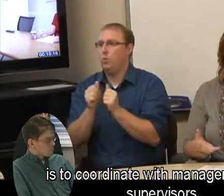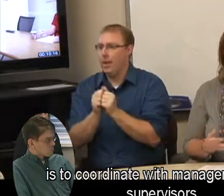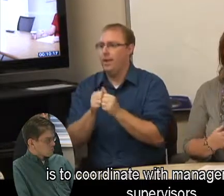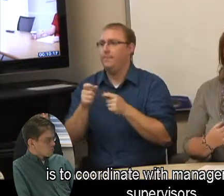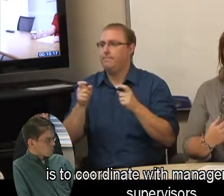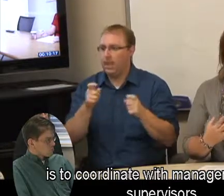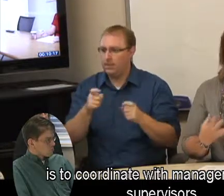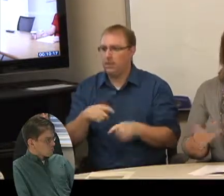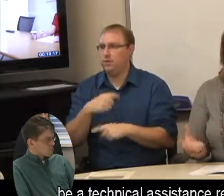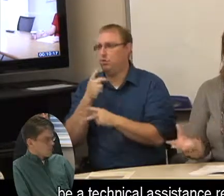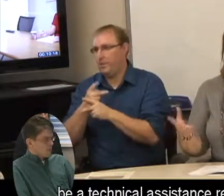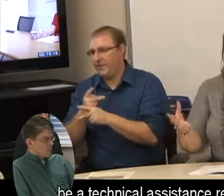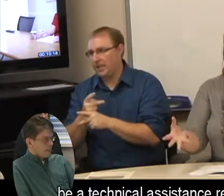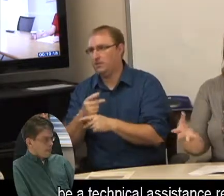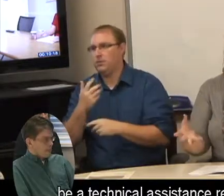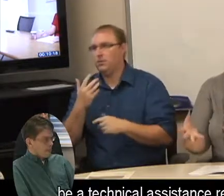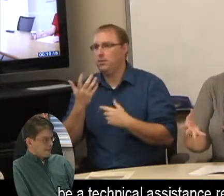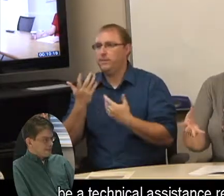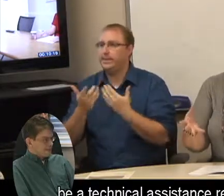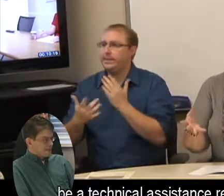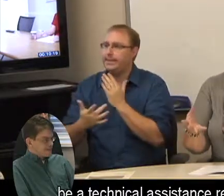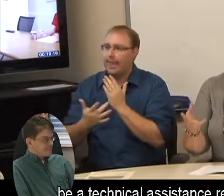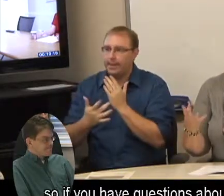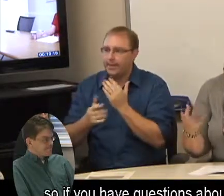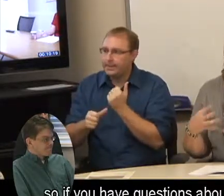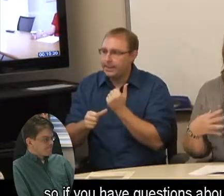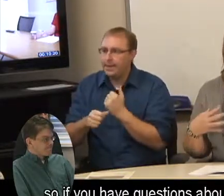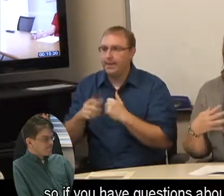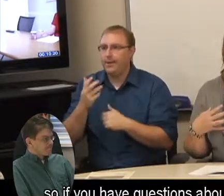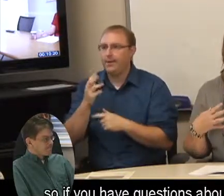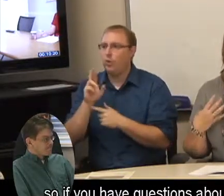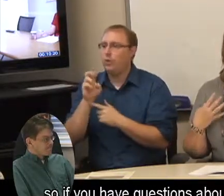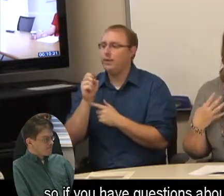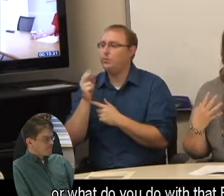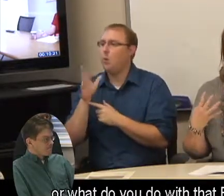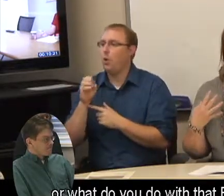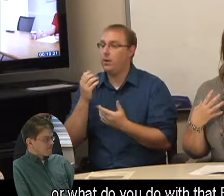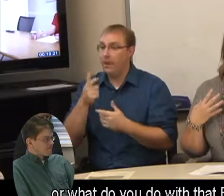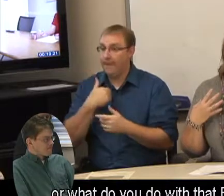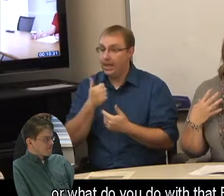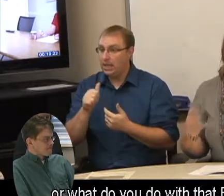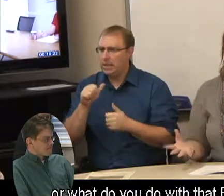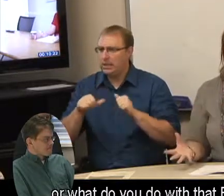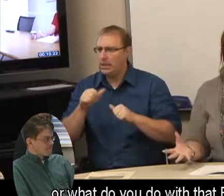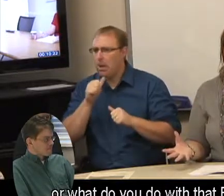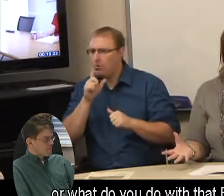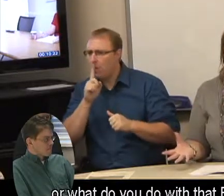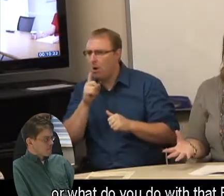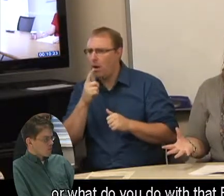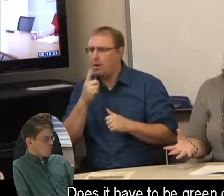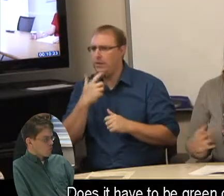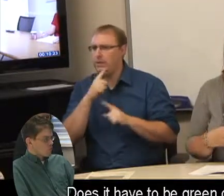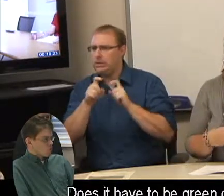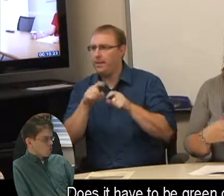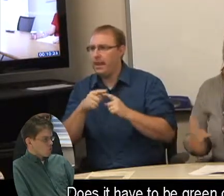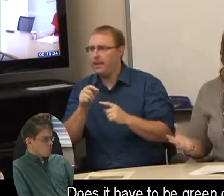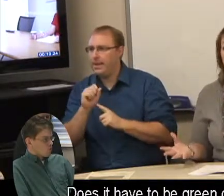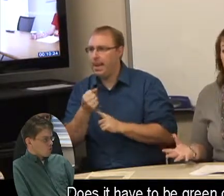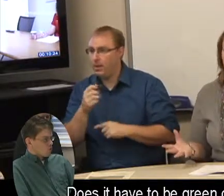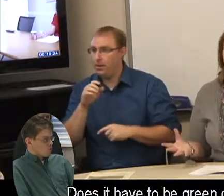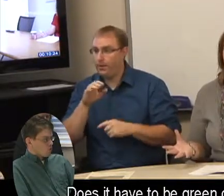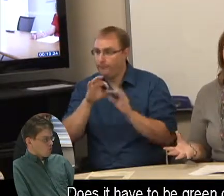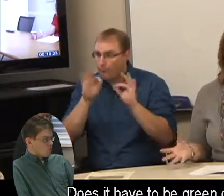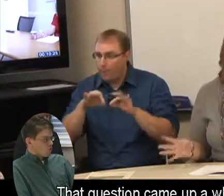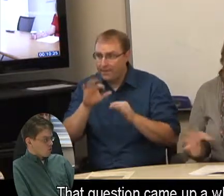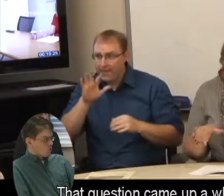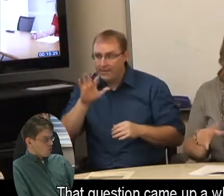with supervisors, be a technical assistance resource. So if you have questions about the case or what do you do with that Form 58, does it have to be